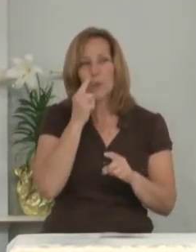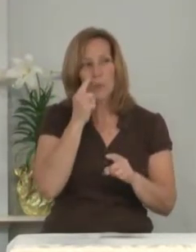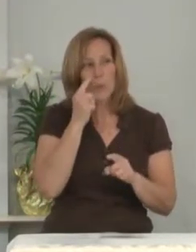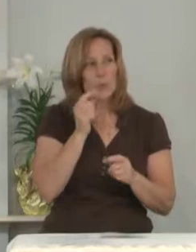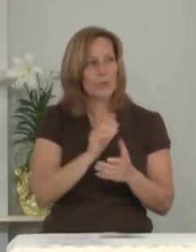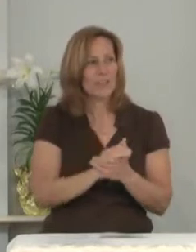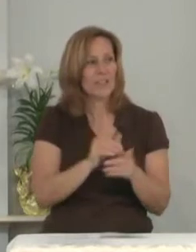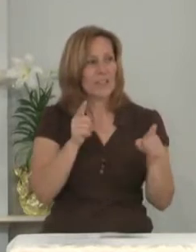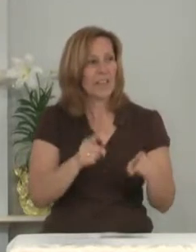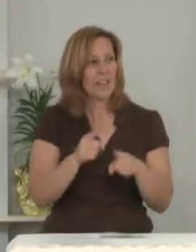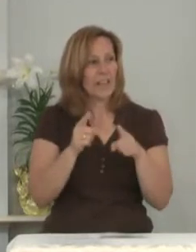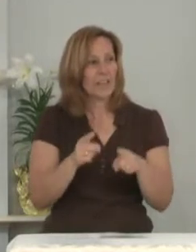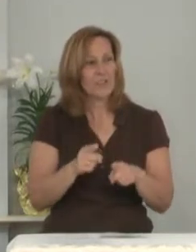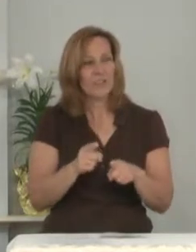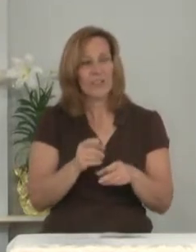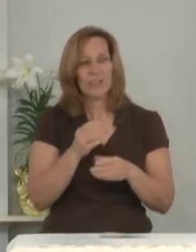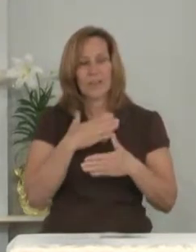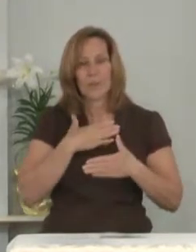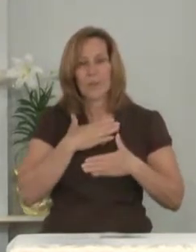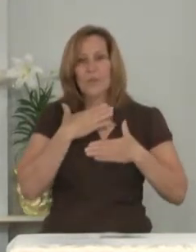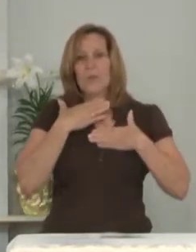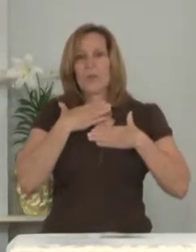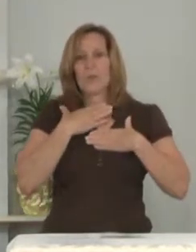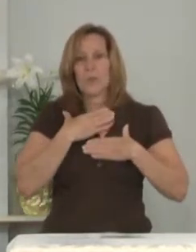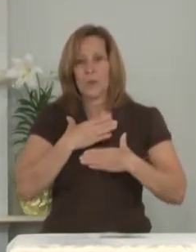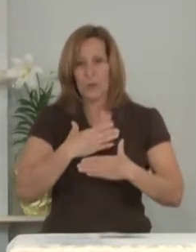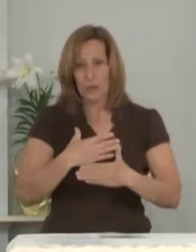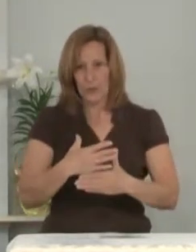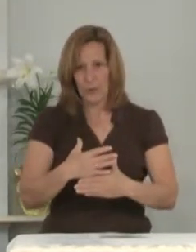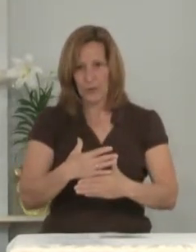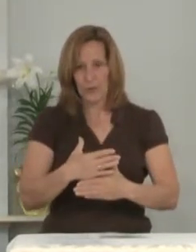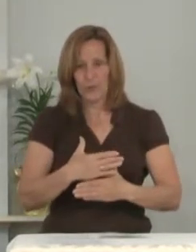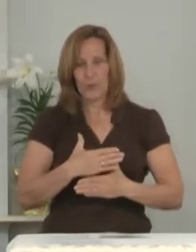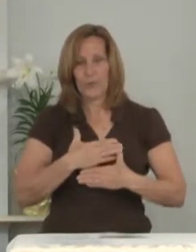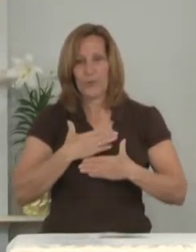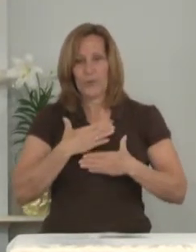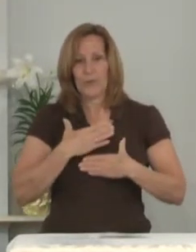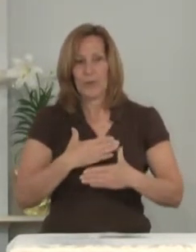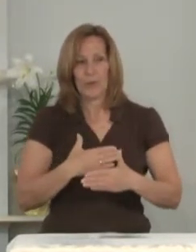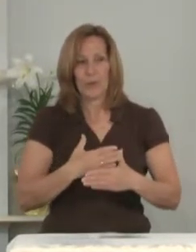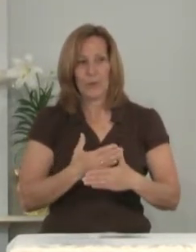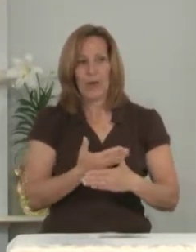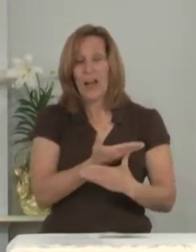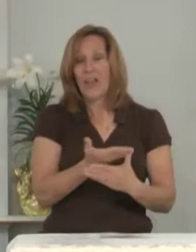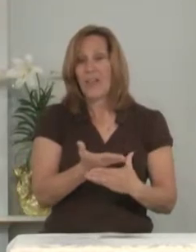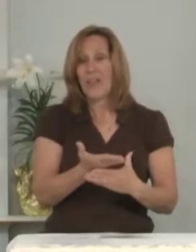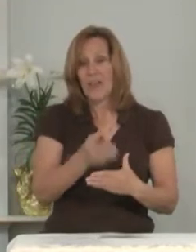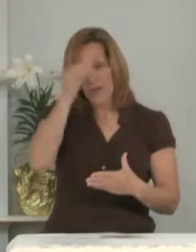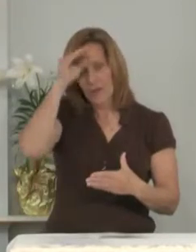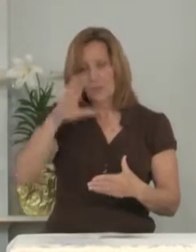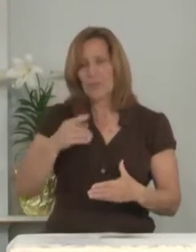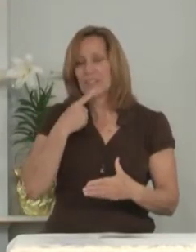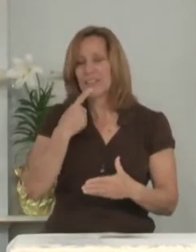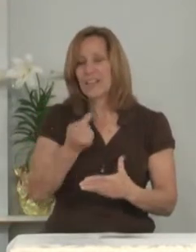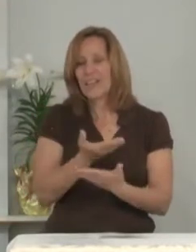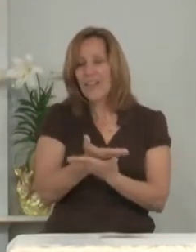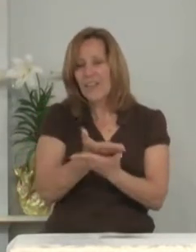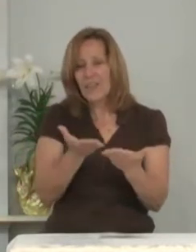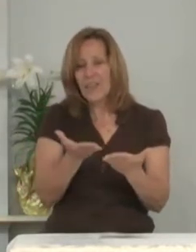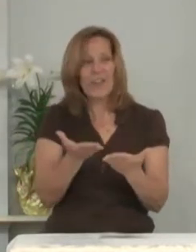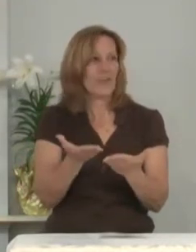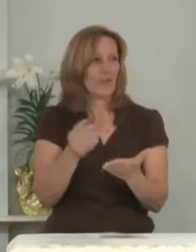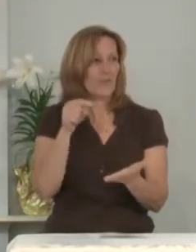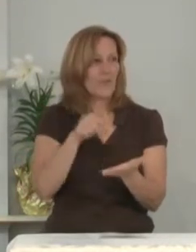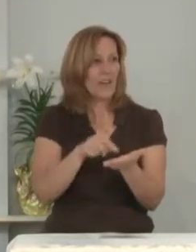as she exhaled. And there he said, there was